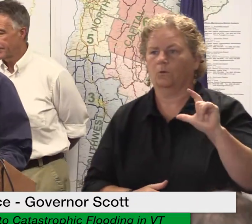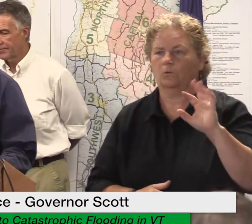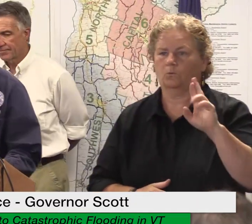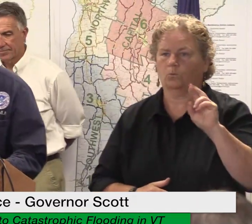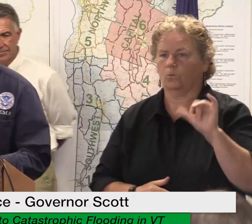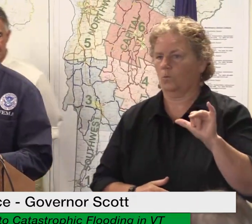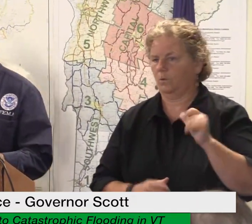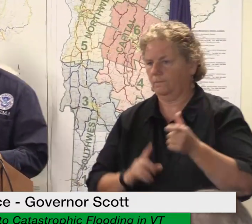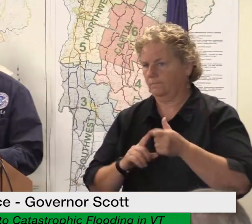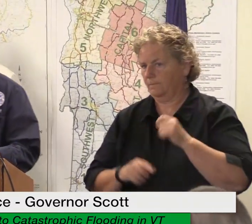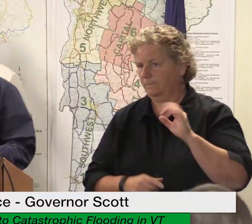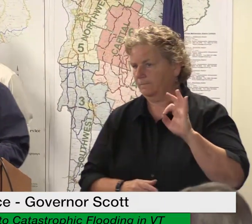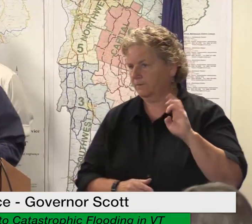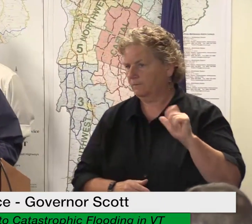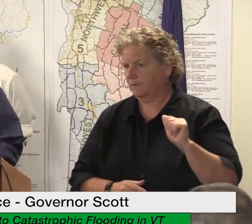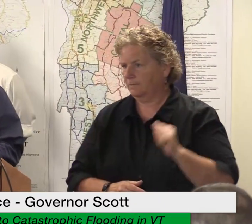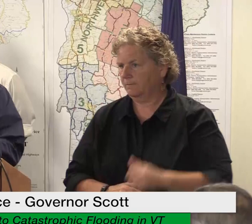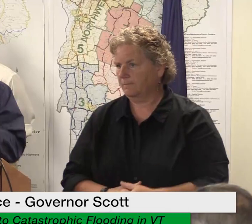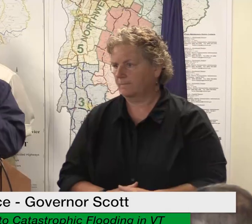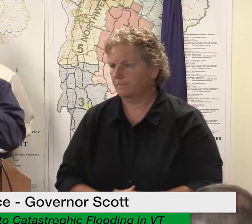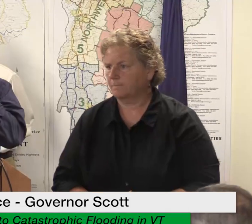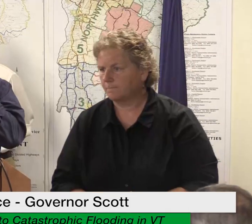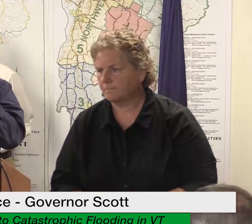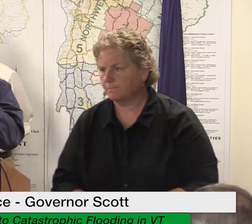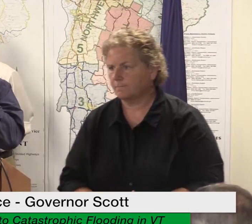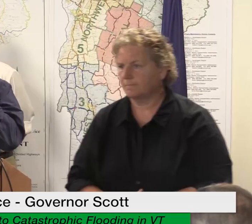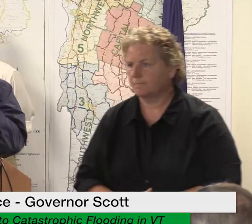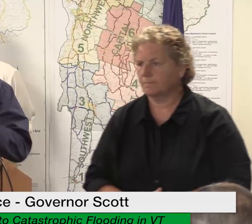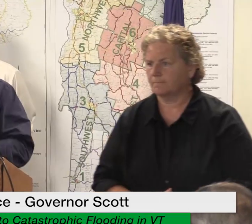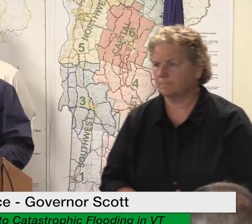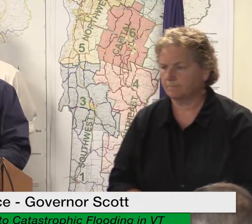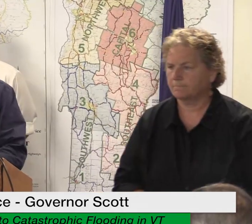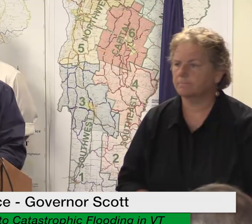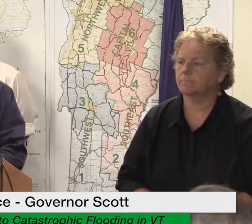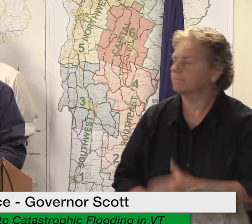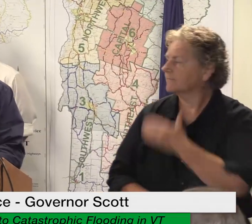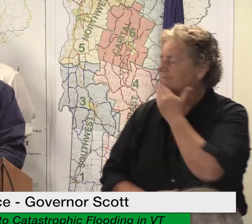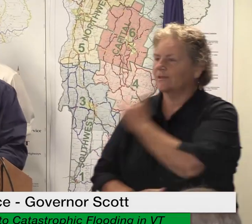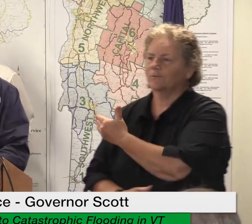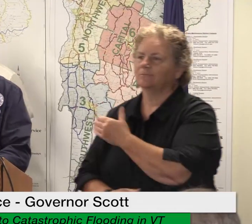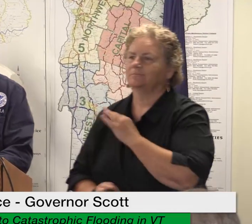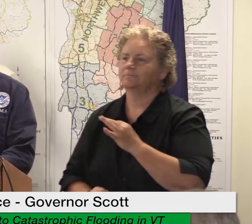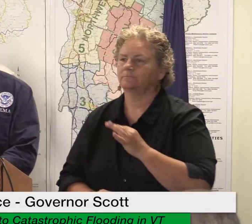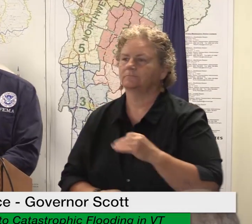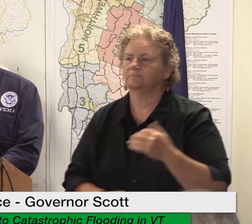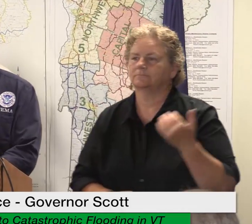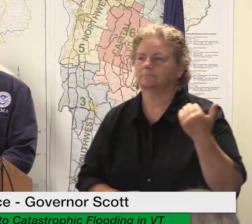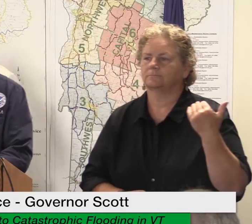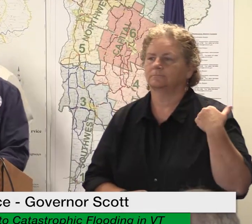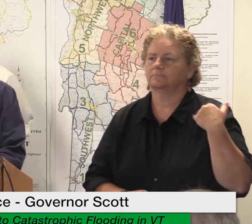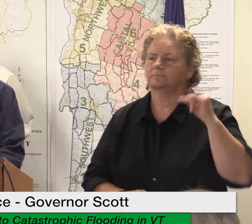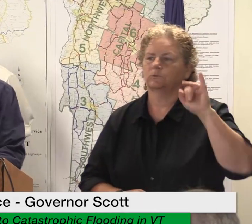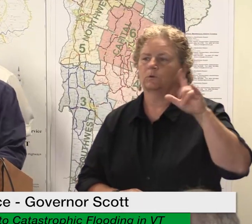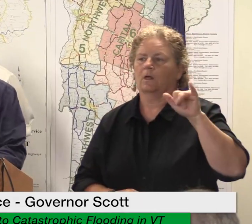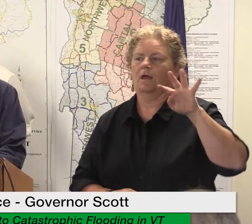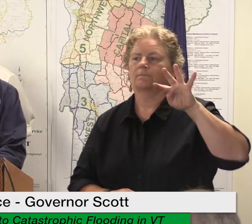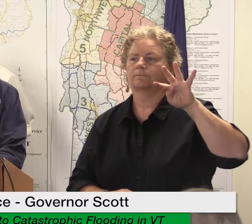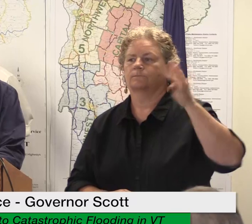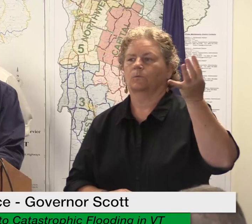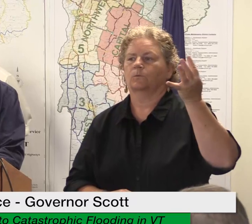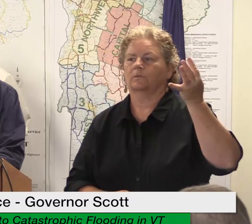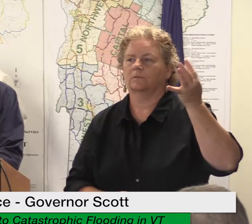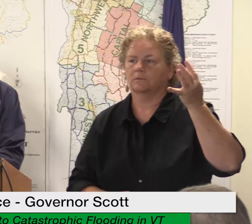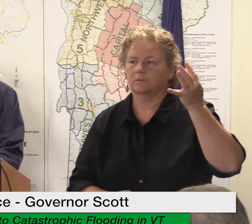thank you commissioner i appreciate that on july 4th president biden approved a disaster declaration for six